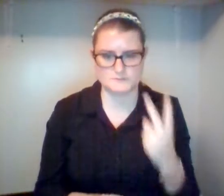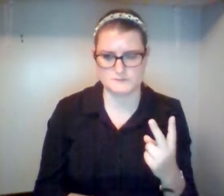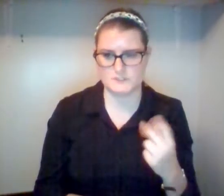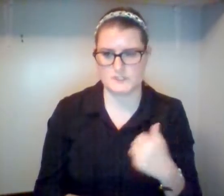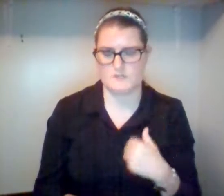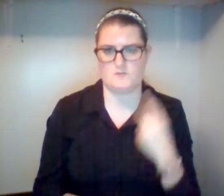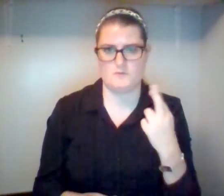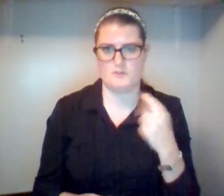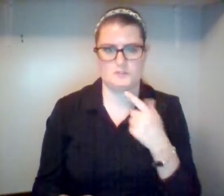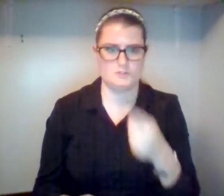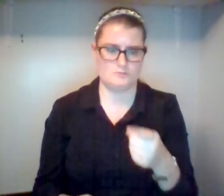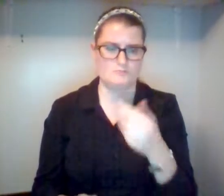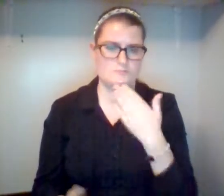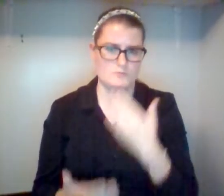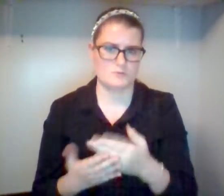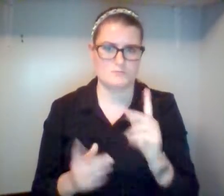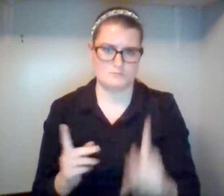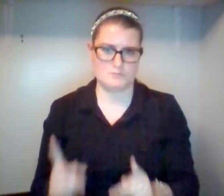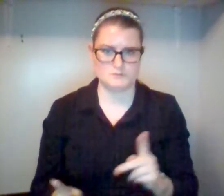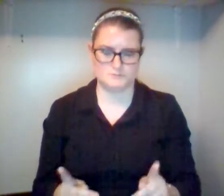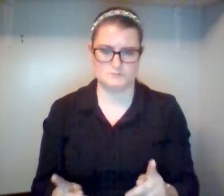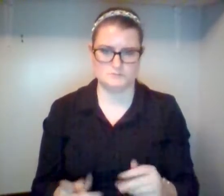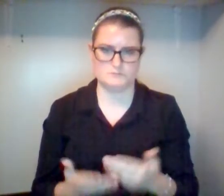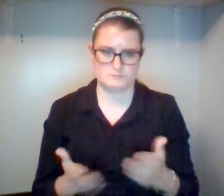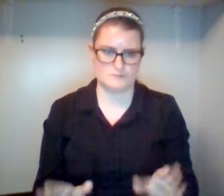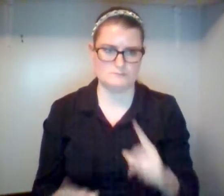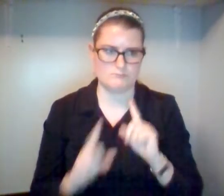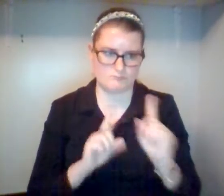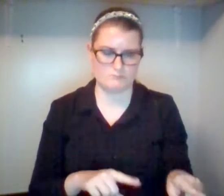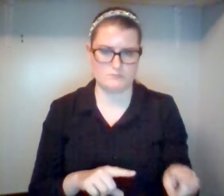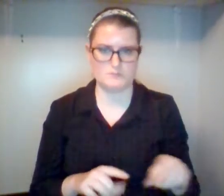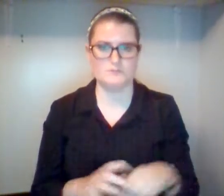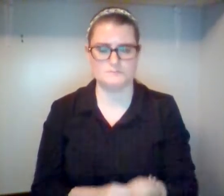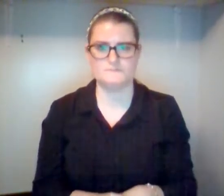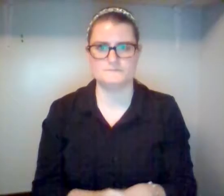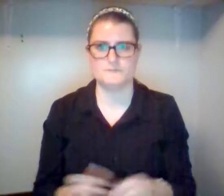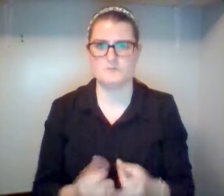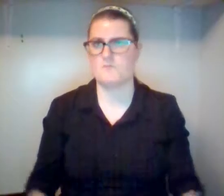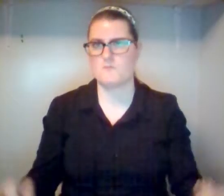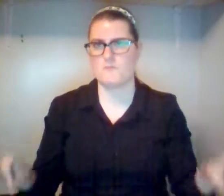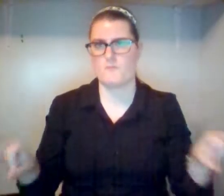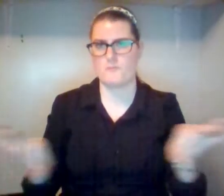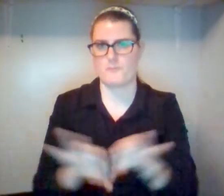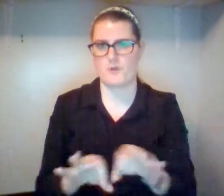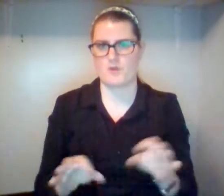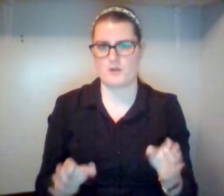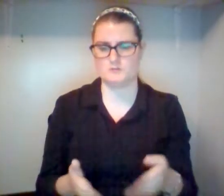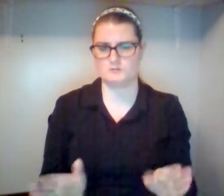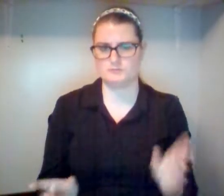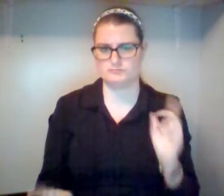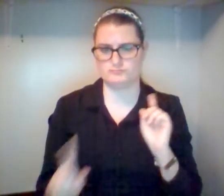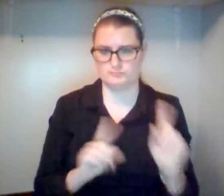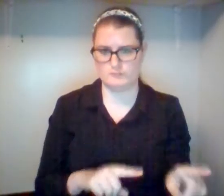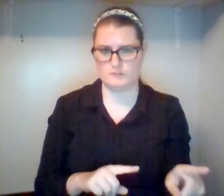That's my general answer. But far more important than my general answer are the